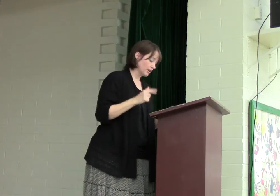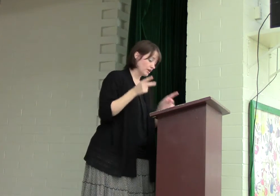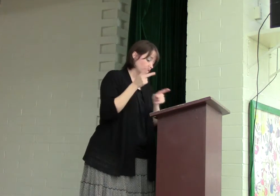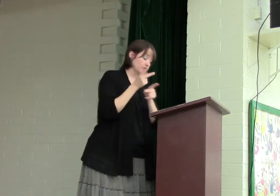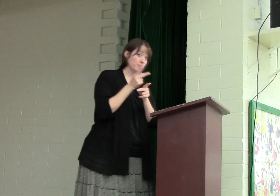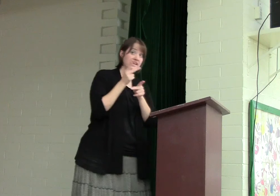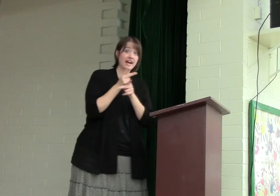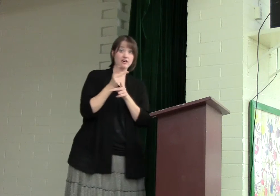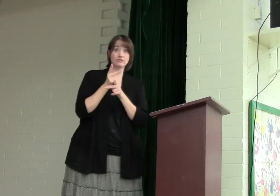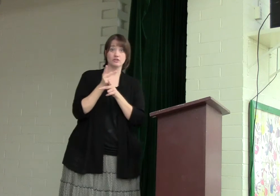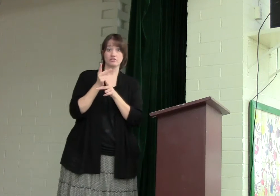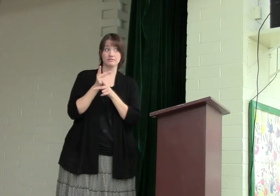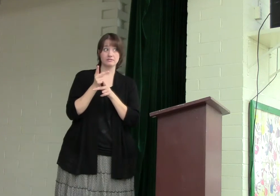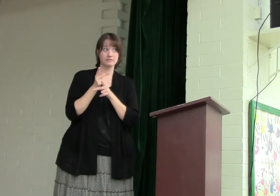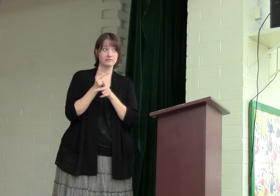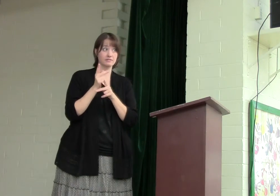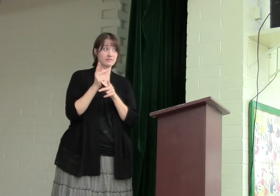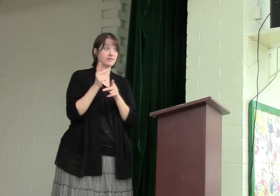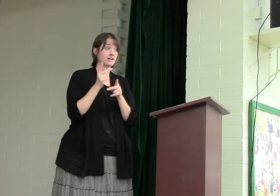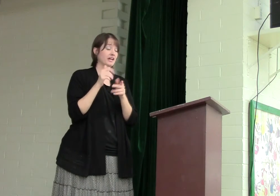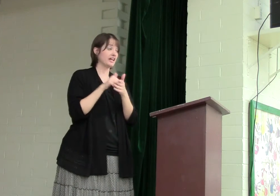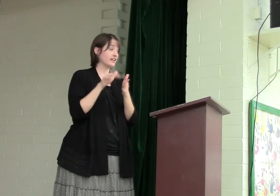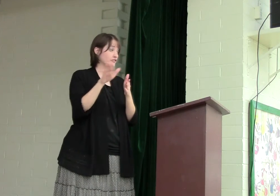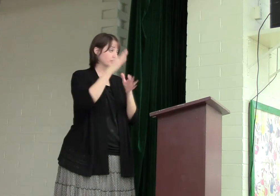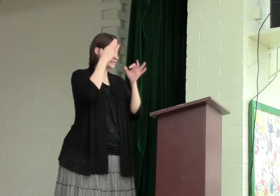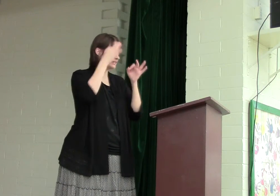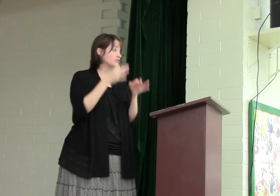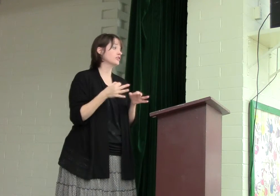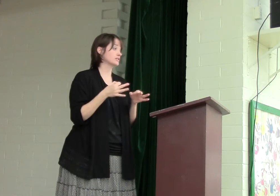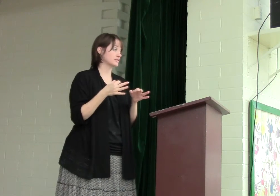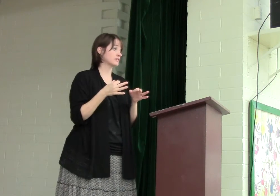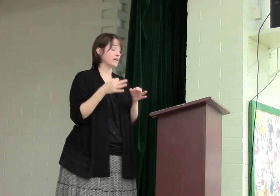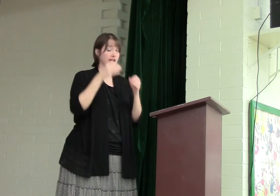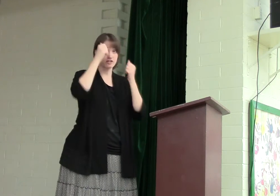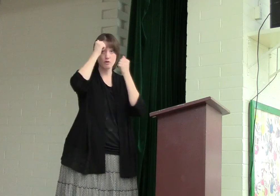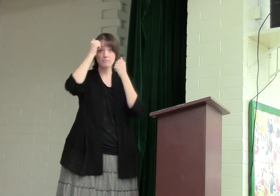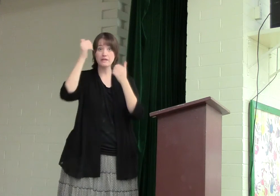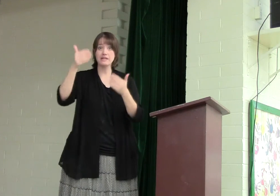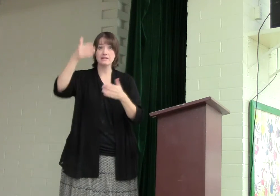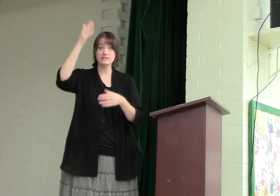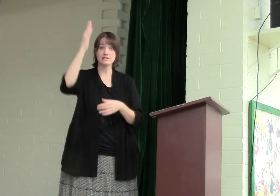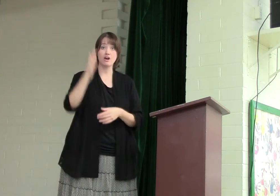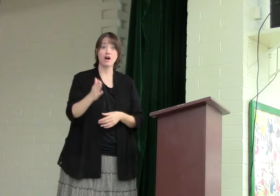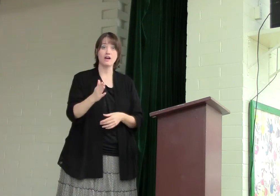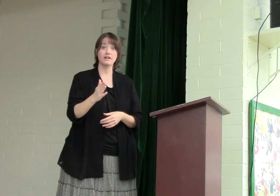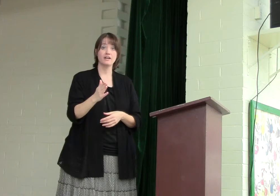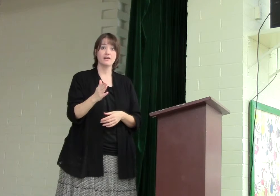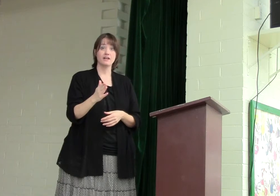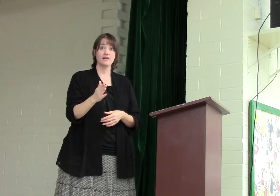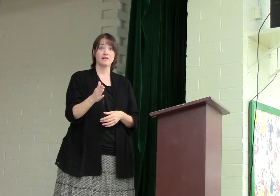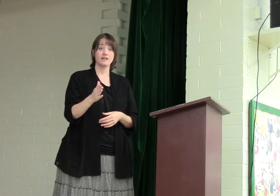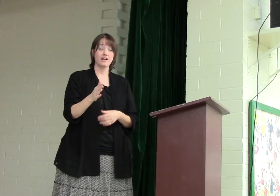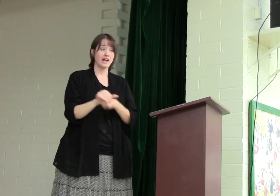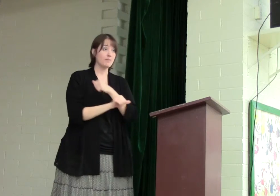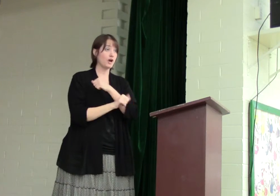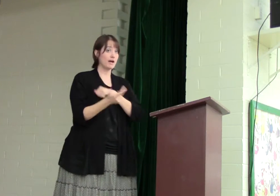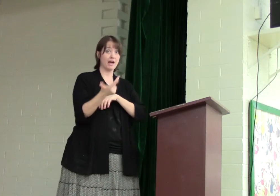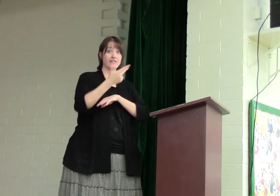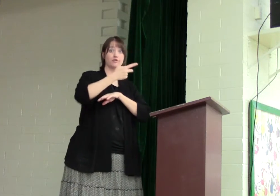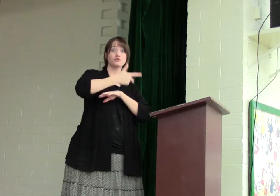So be careful in your decisions and in your obedience to God. Abraham had those